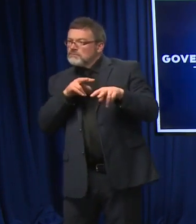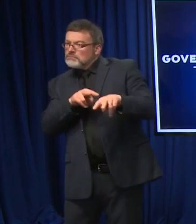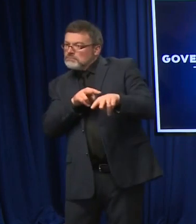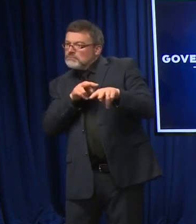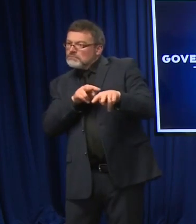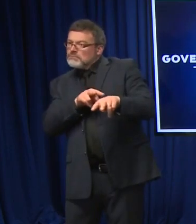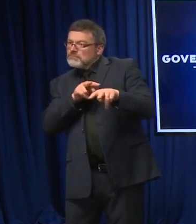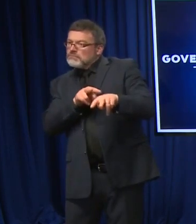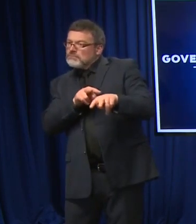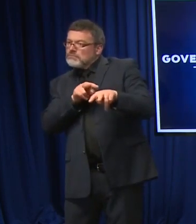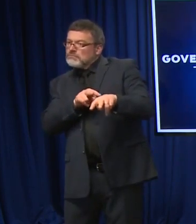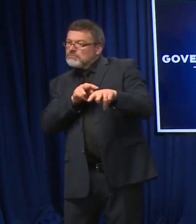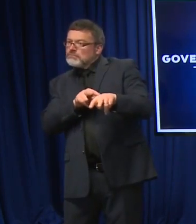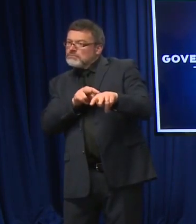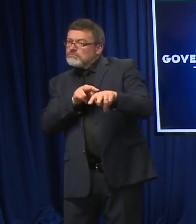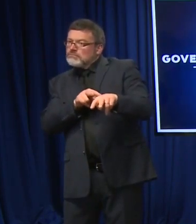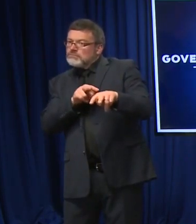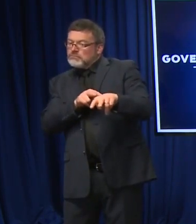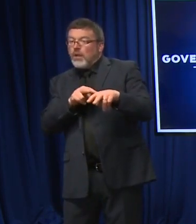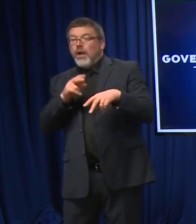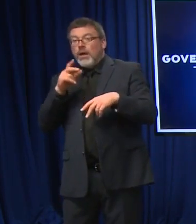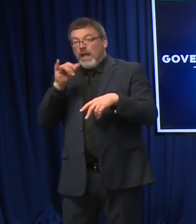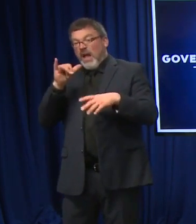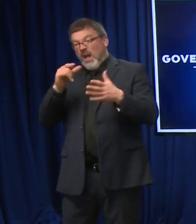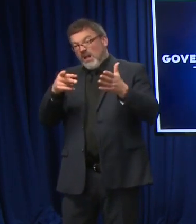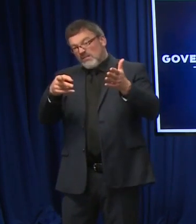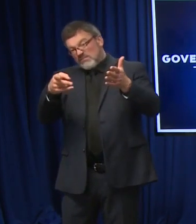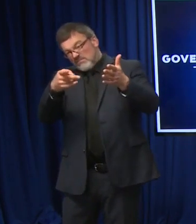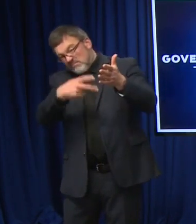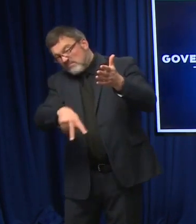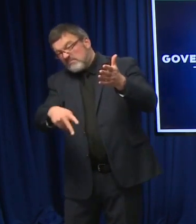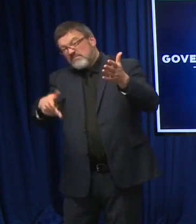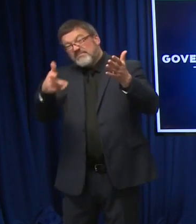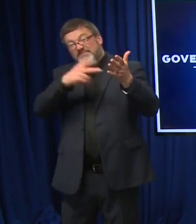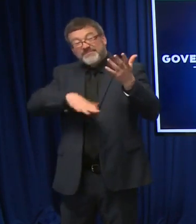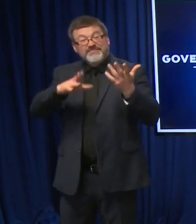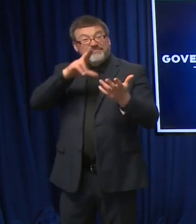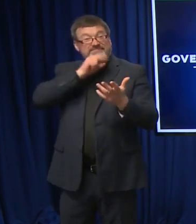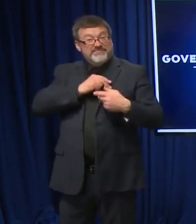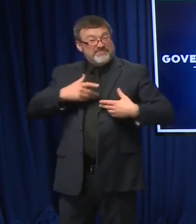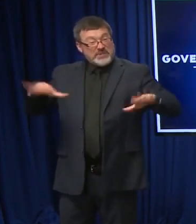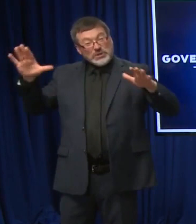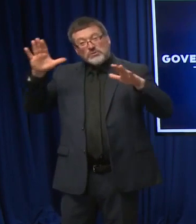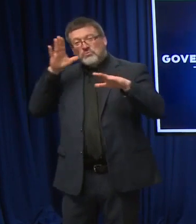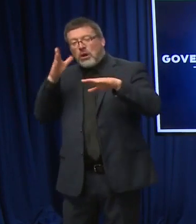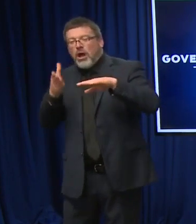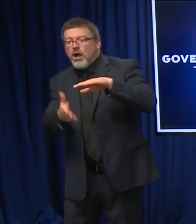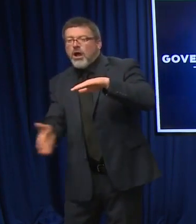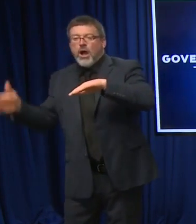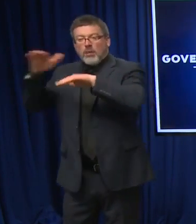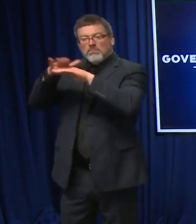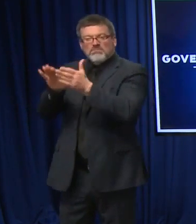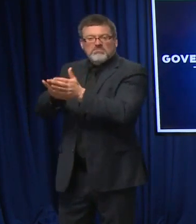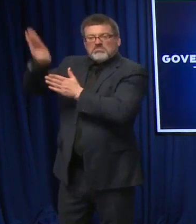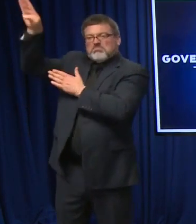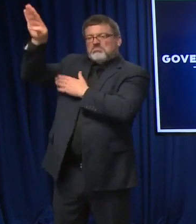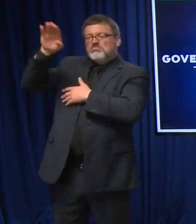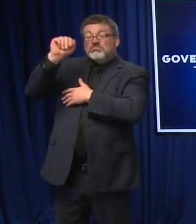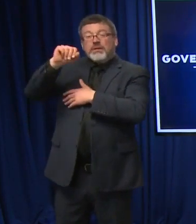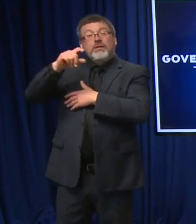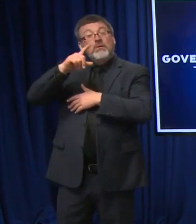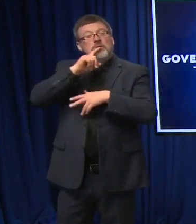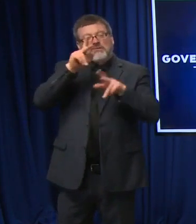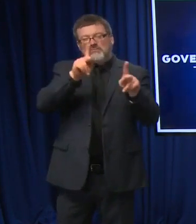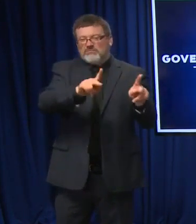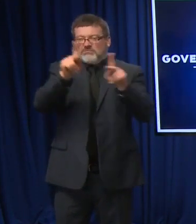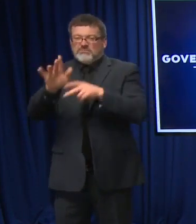in cases, especially as it gets colder. It's just natural that that's going to happen, and not just here in New Hampshire, but all across the country. So that is going